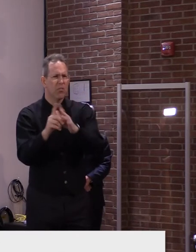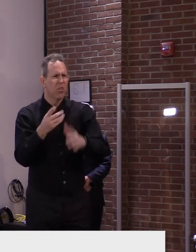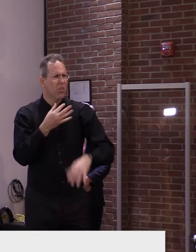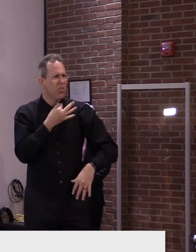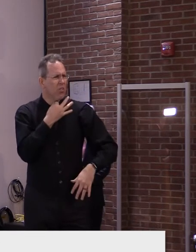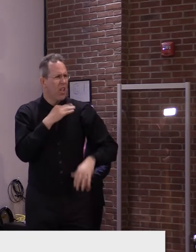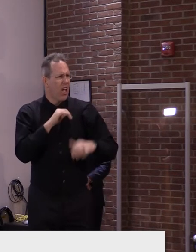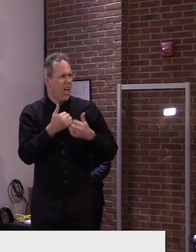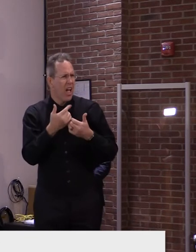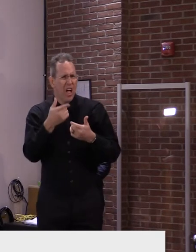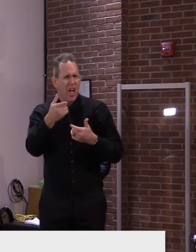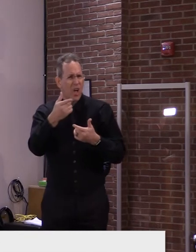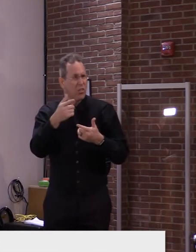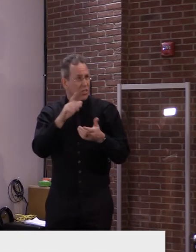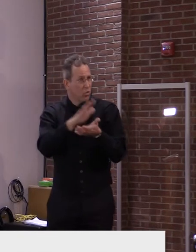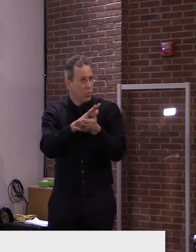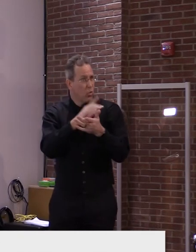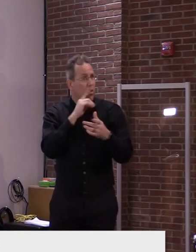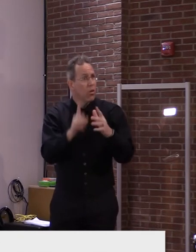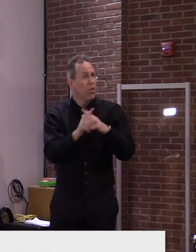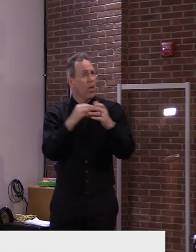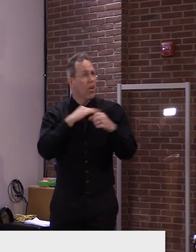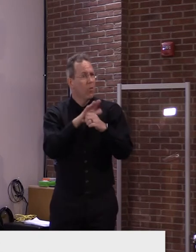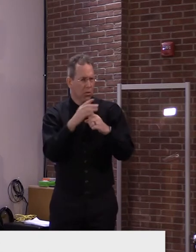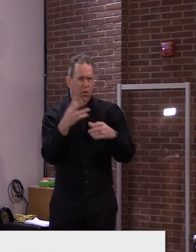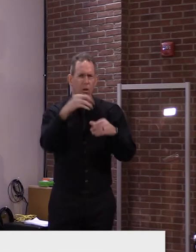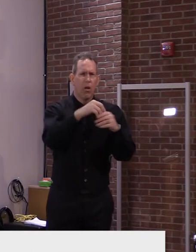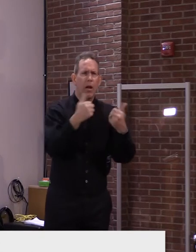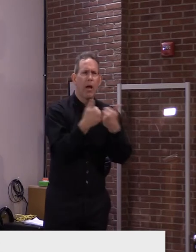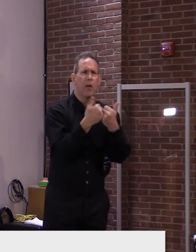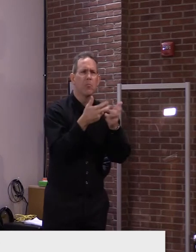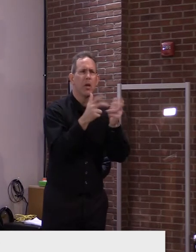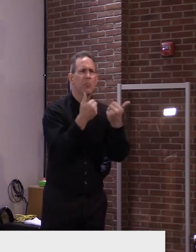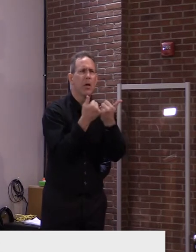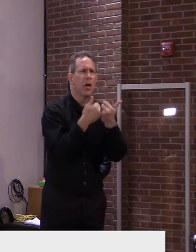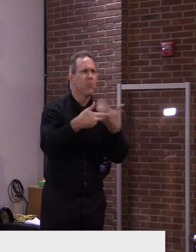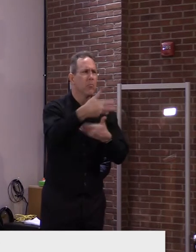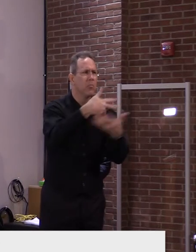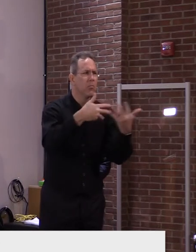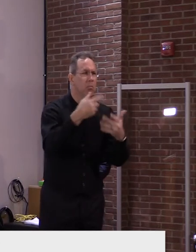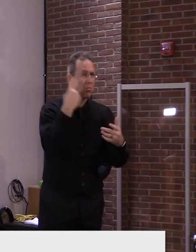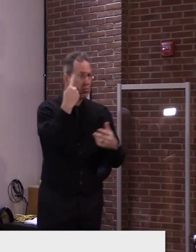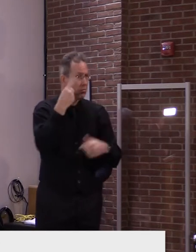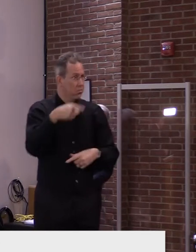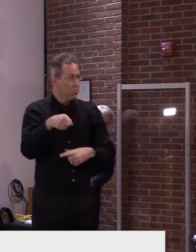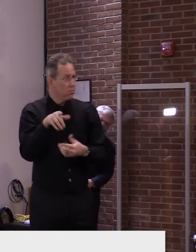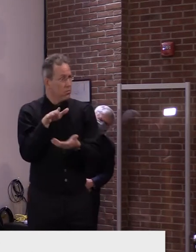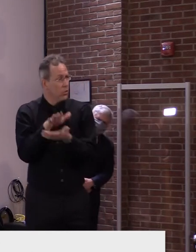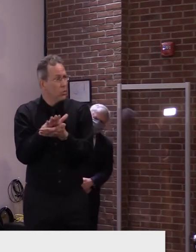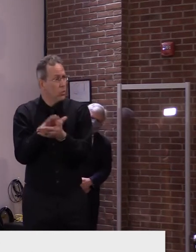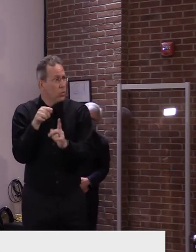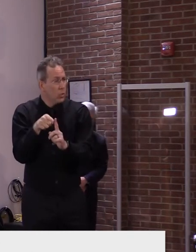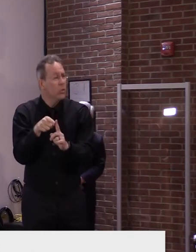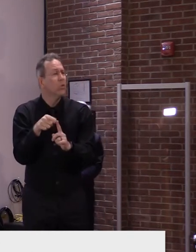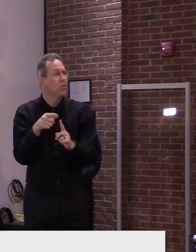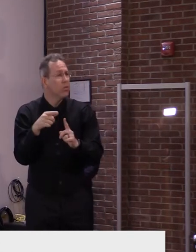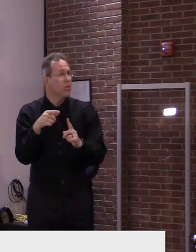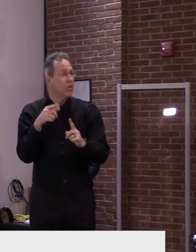is the, uh, is the hosting school notifying the, the visiting school,